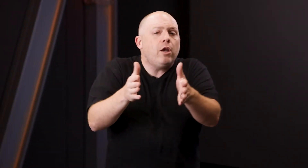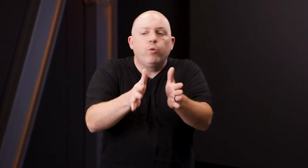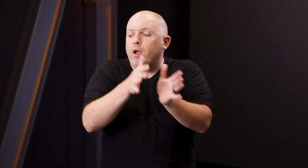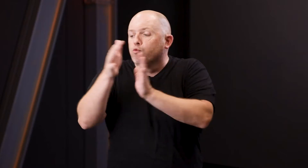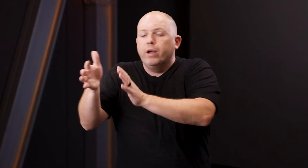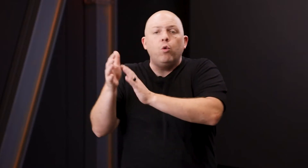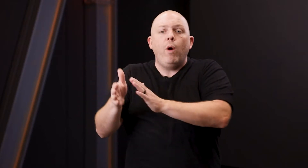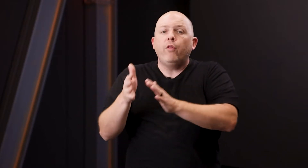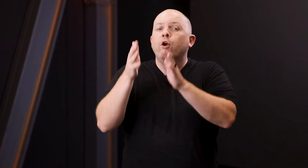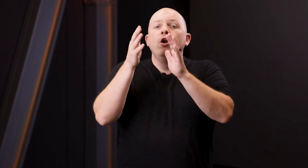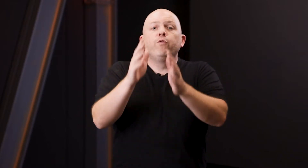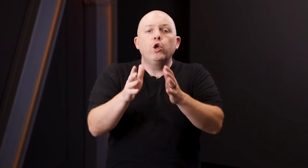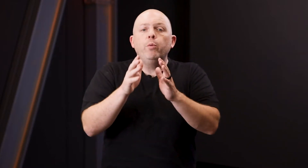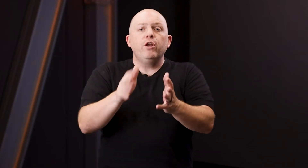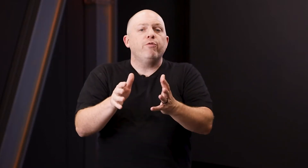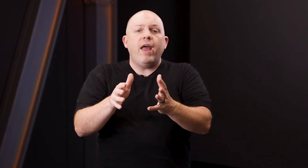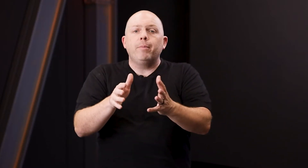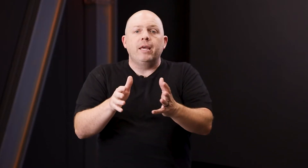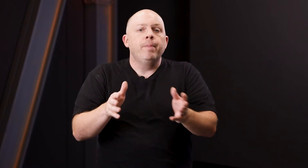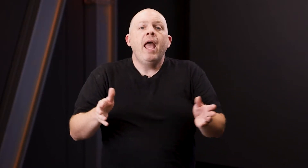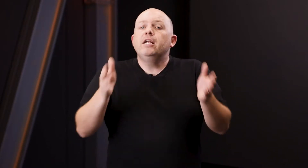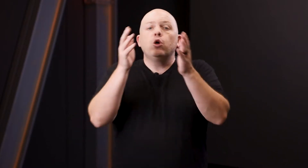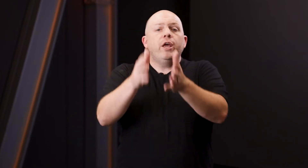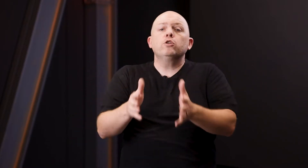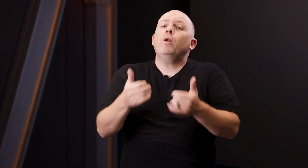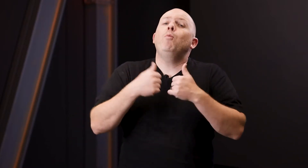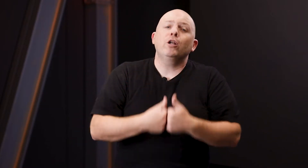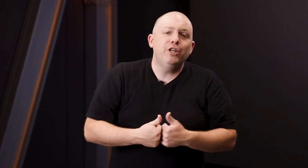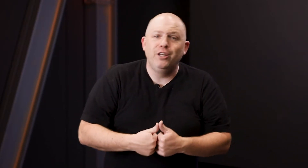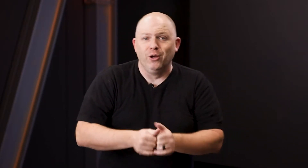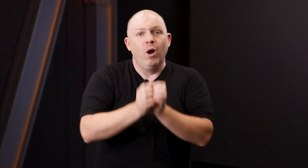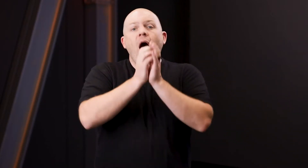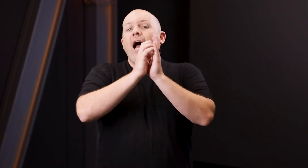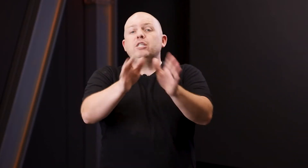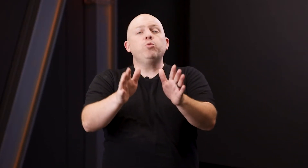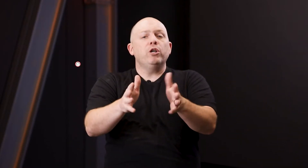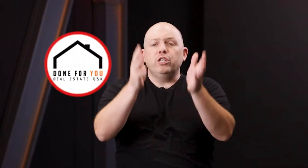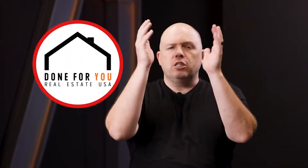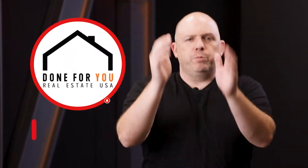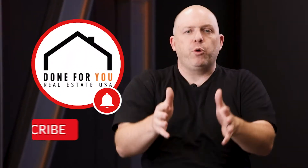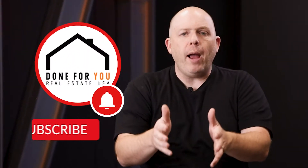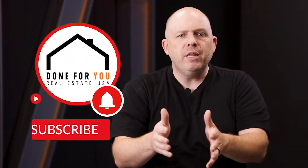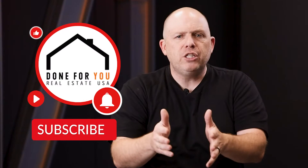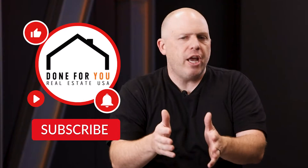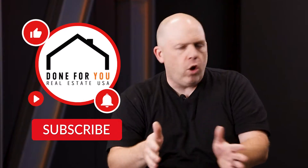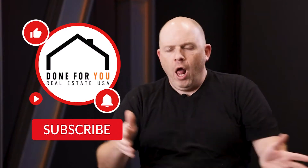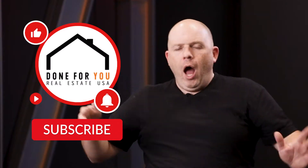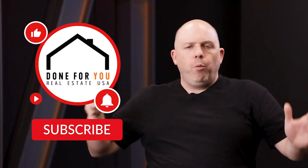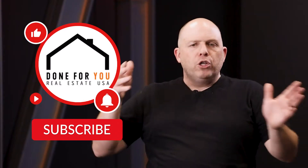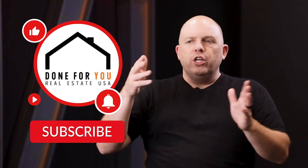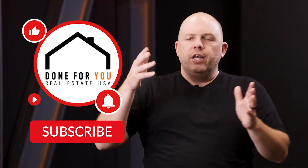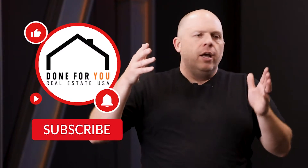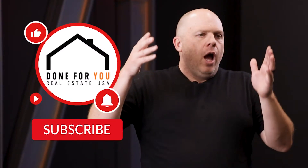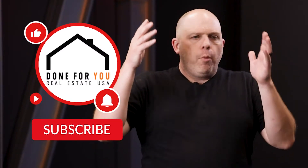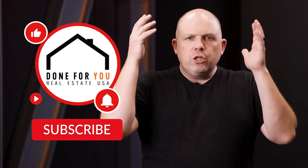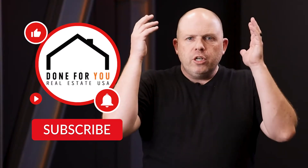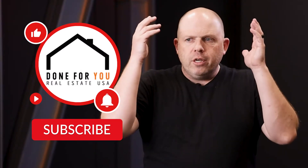create real wealth for you and your family. And so here's what I want you to do. I just want you to subscribe to the channel. I want you to